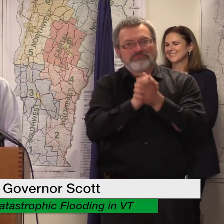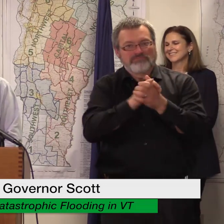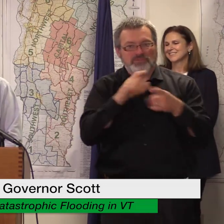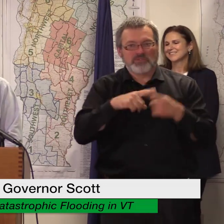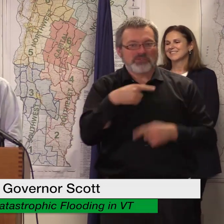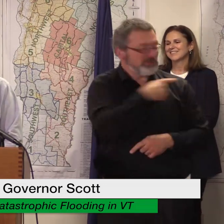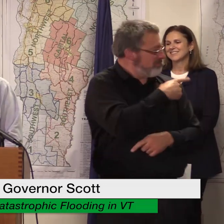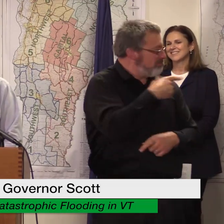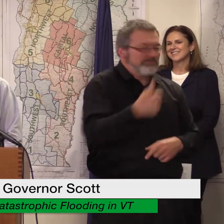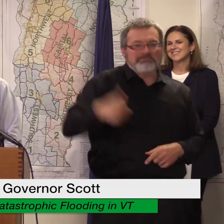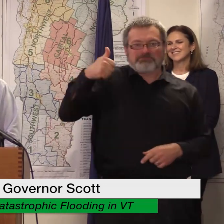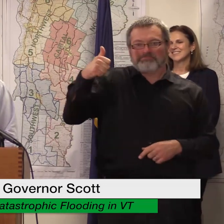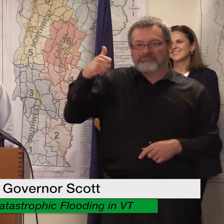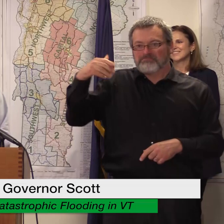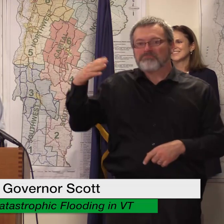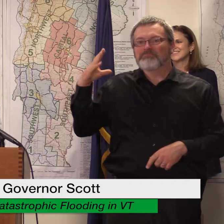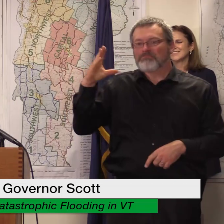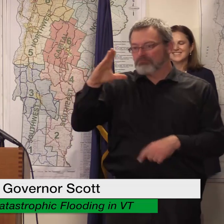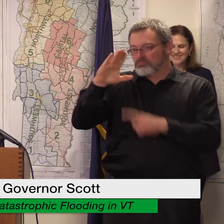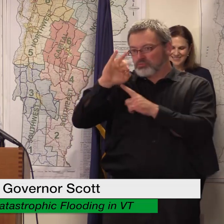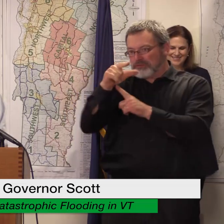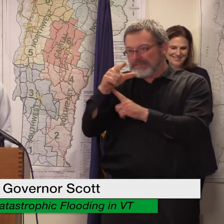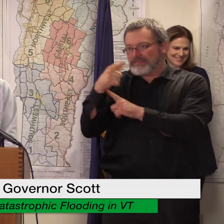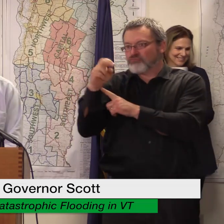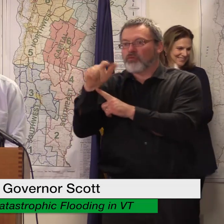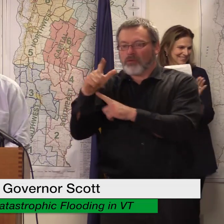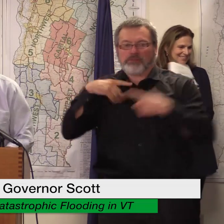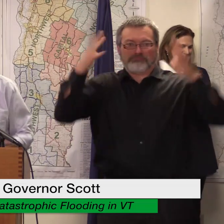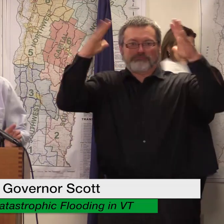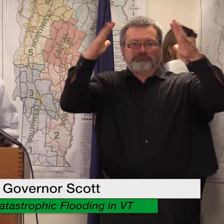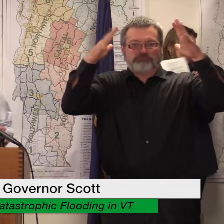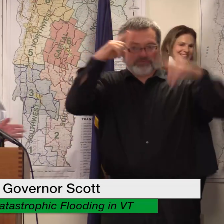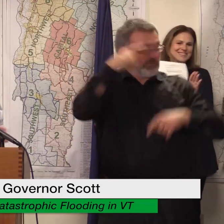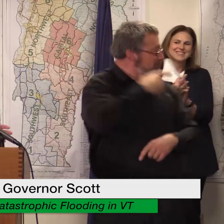Brigadier General so we're very very proud of you